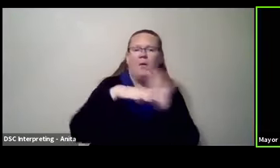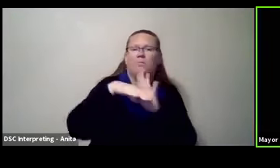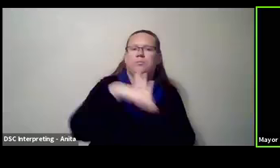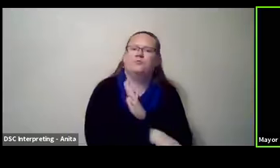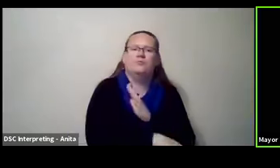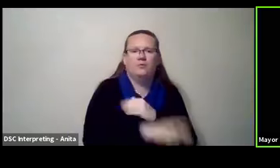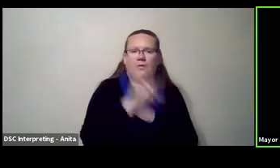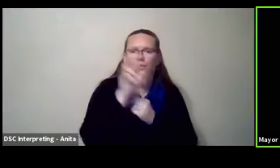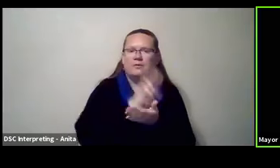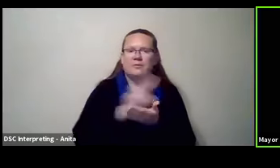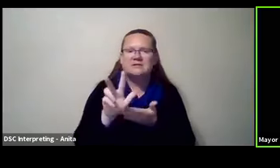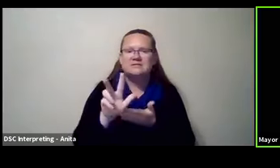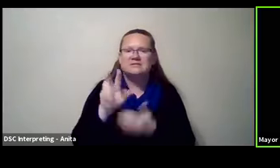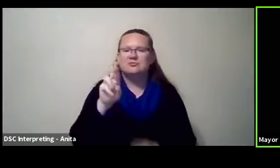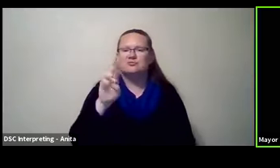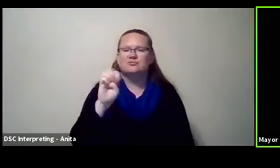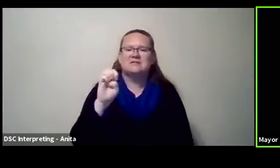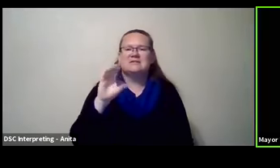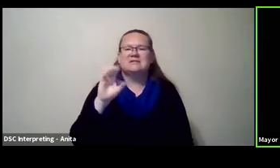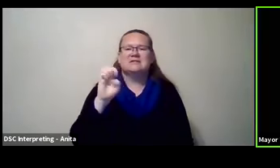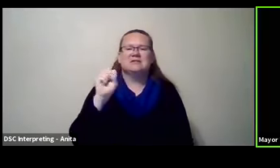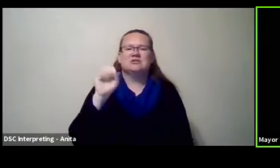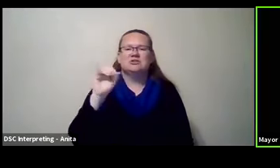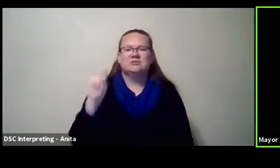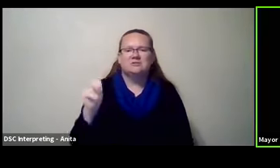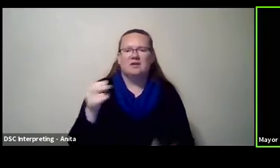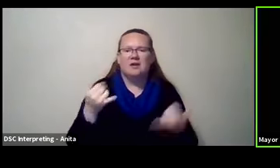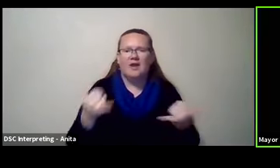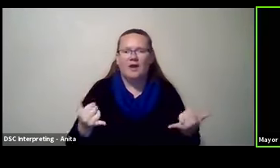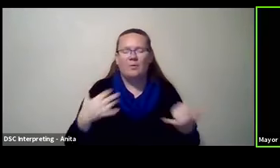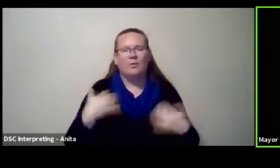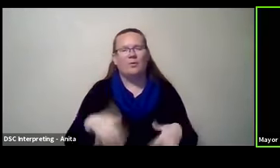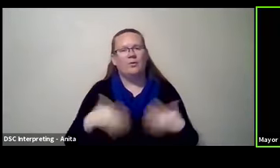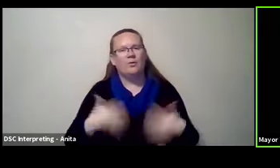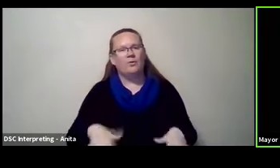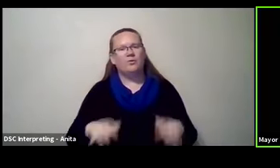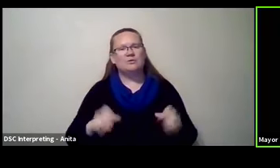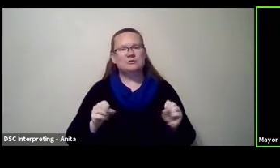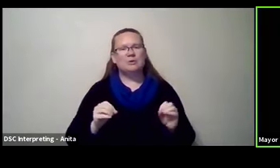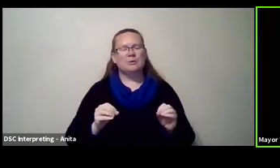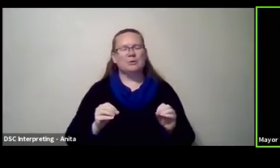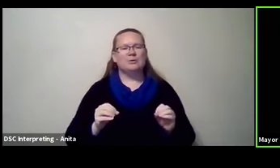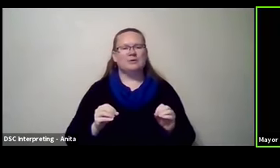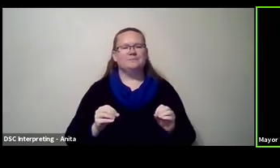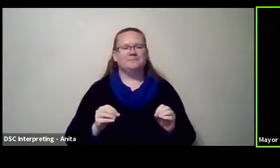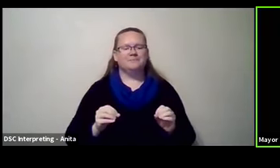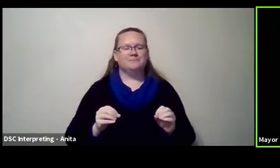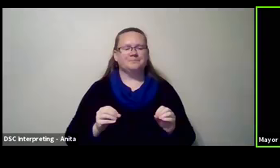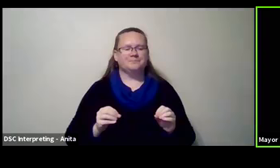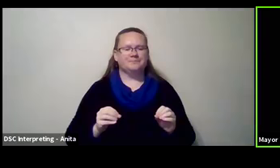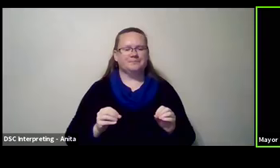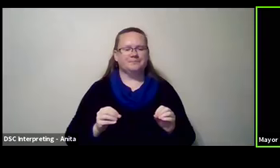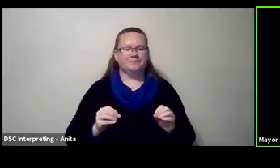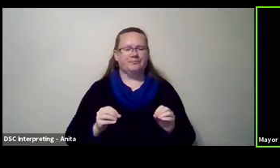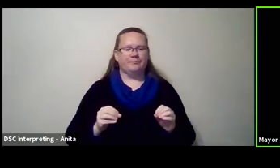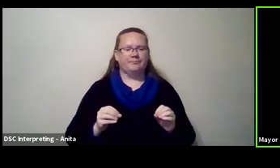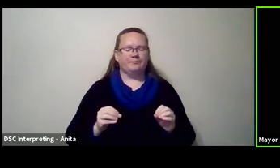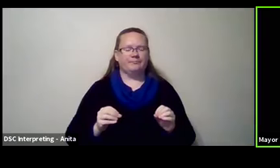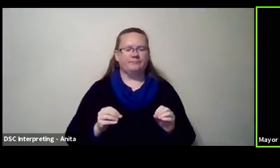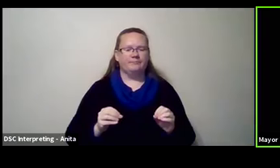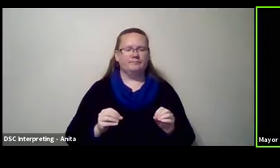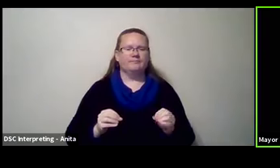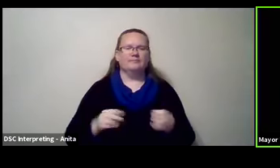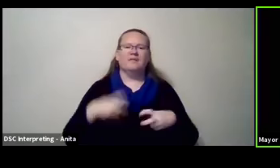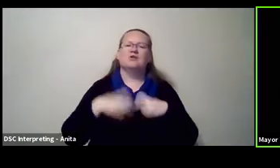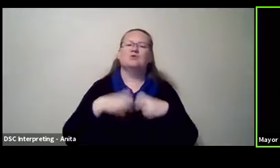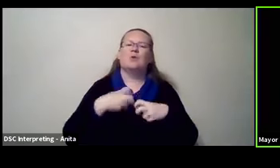And so, um, you know, it's, it's, hard to know, um, what